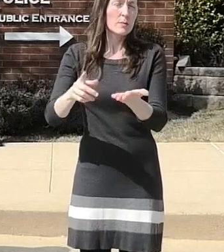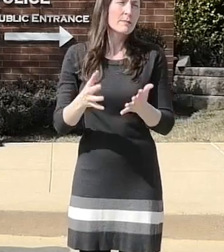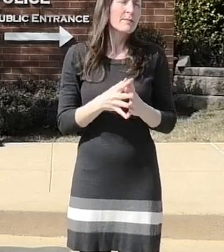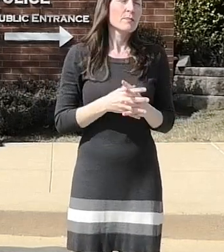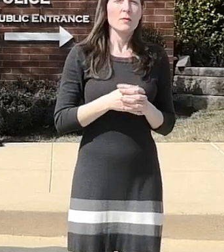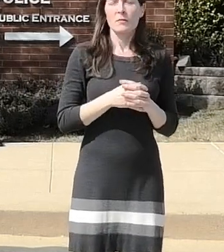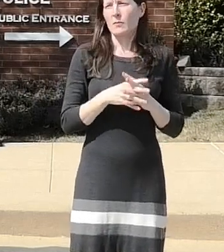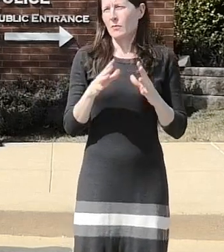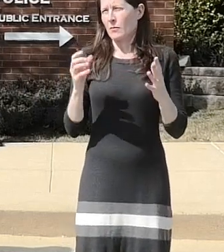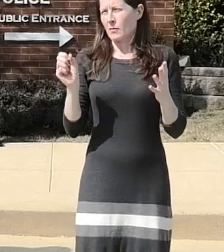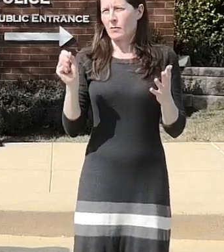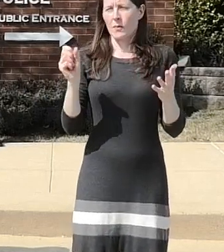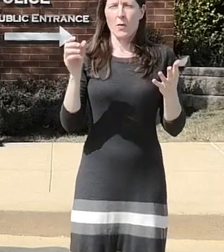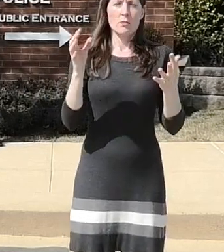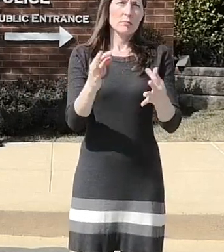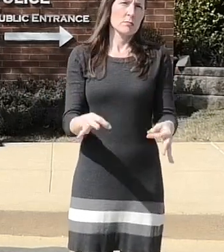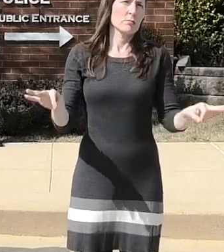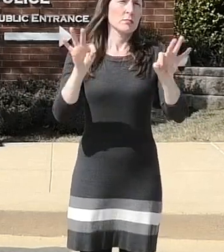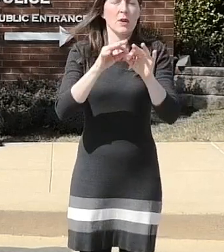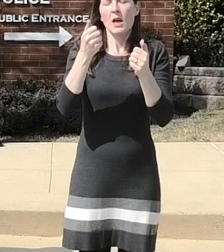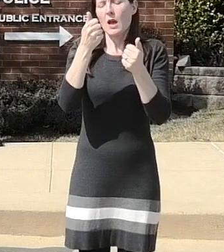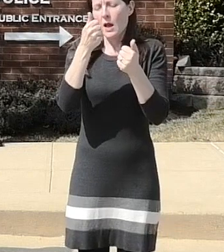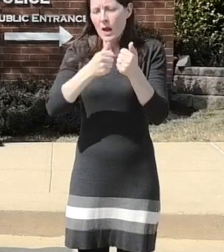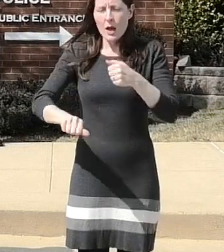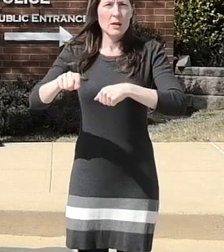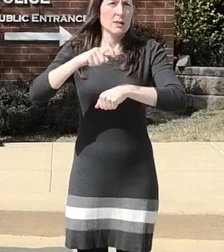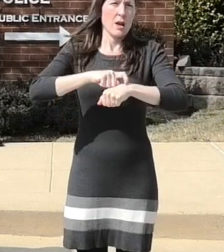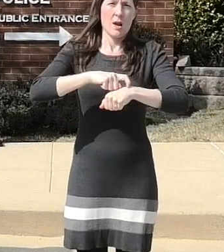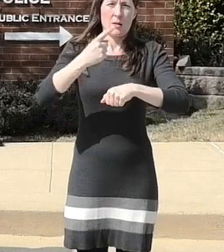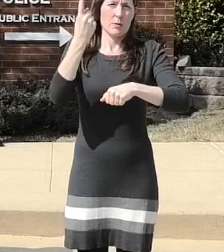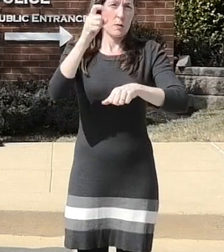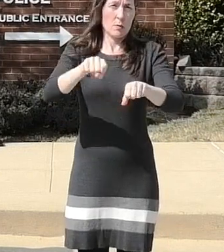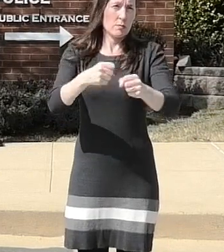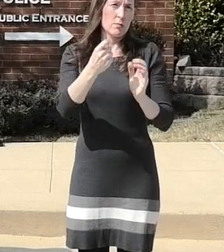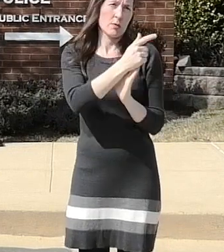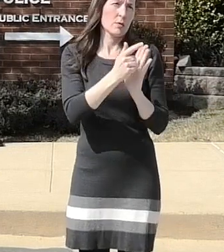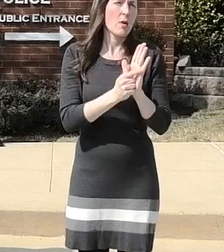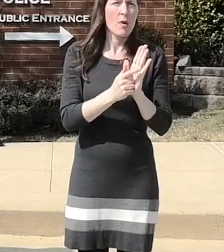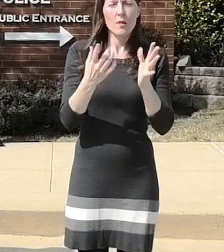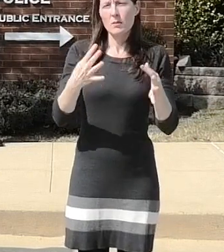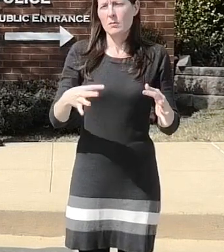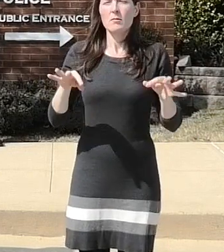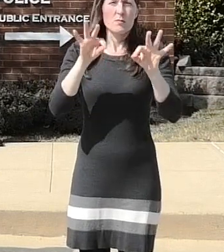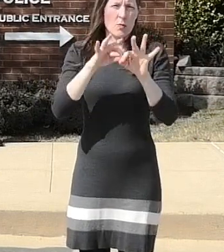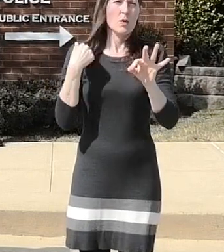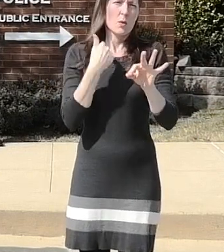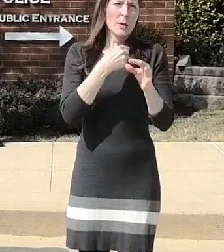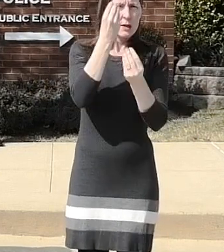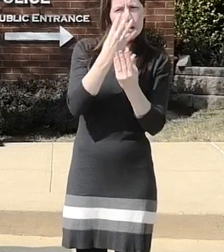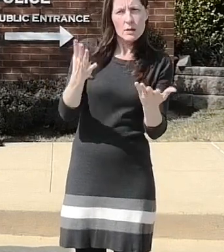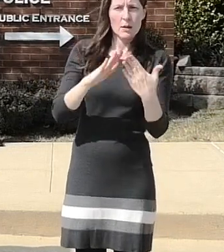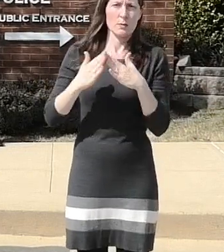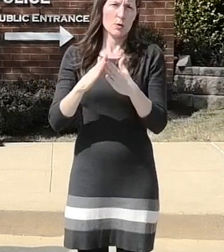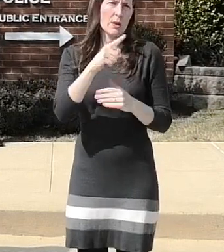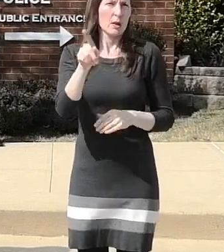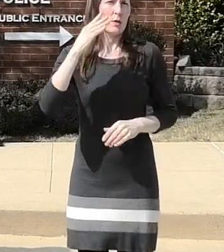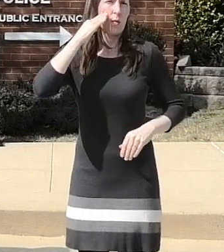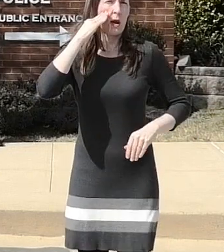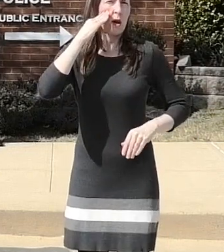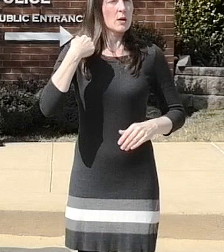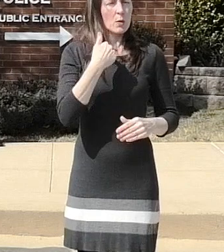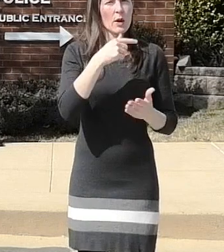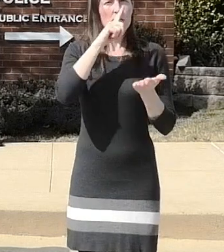anytime we have a crime that we're investigating that the community is aware and involved we i believe probably each